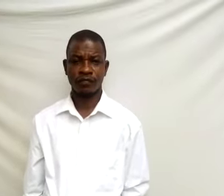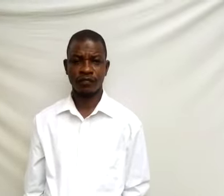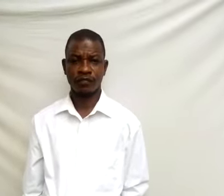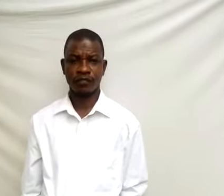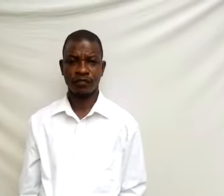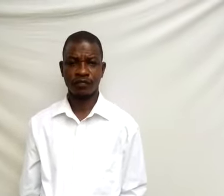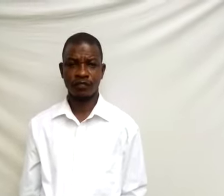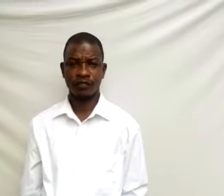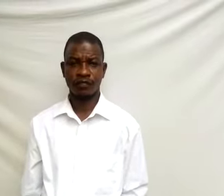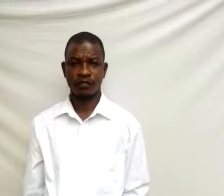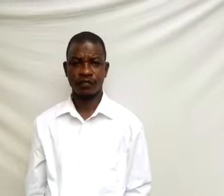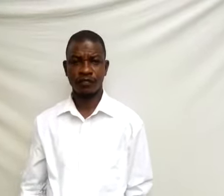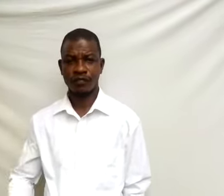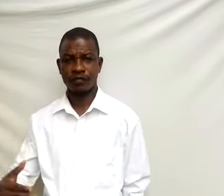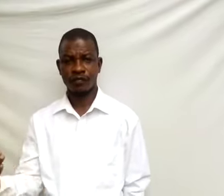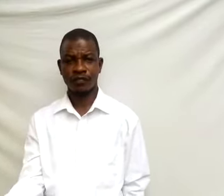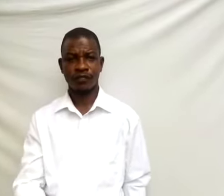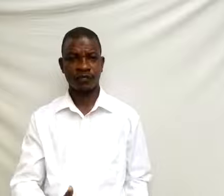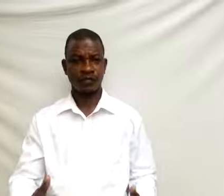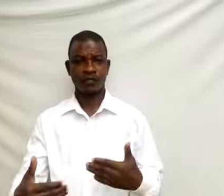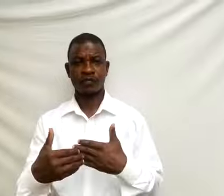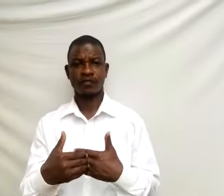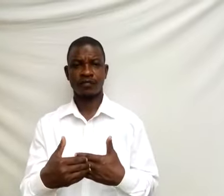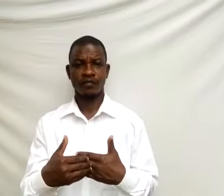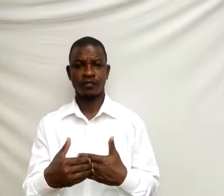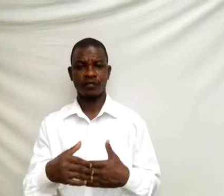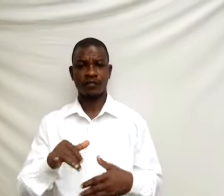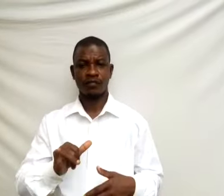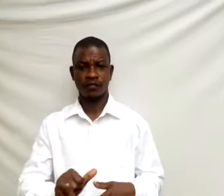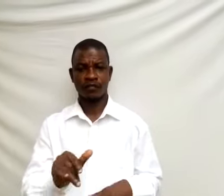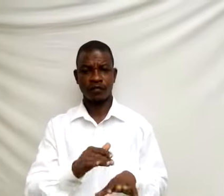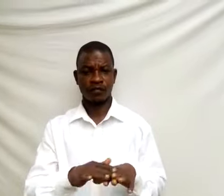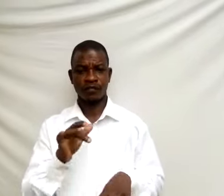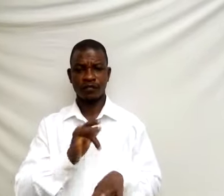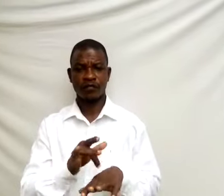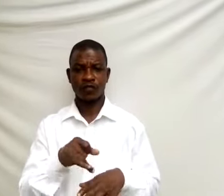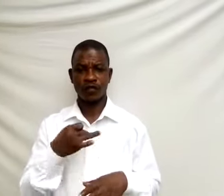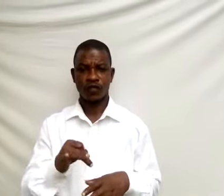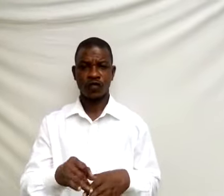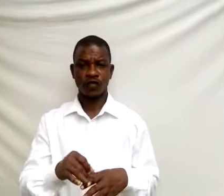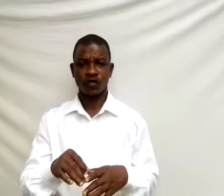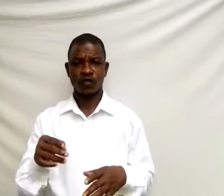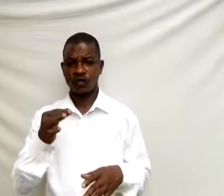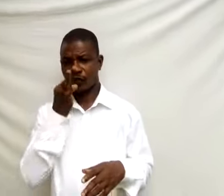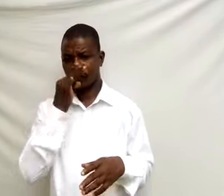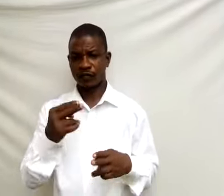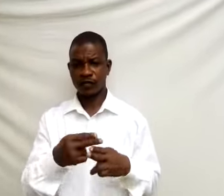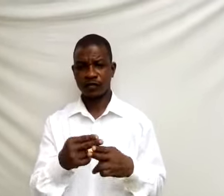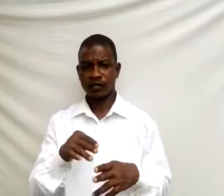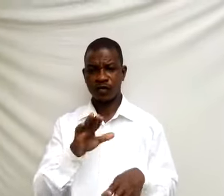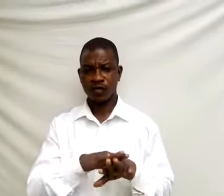Welcome back. Still on effect of food shortage on completion sites.